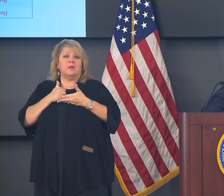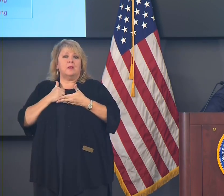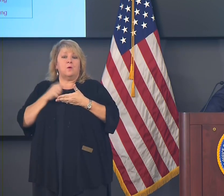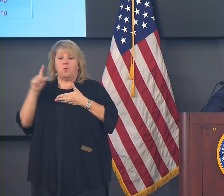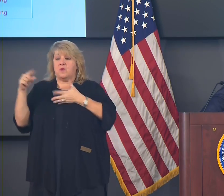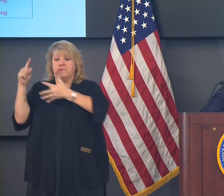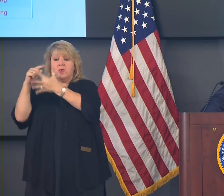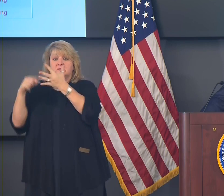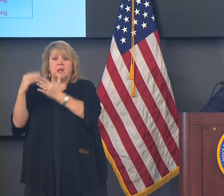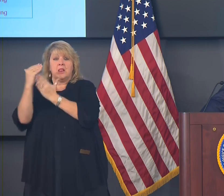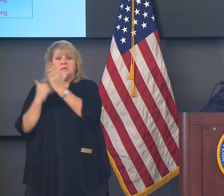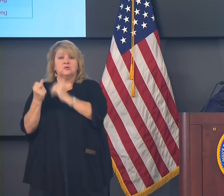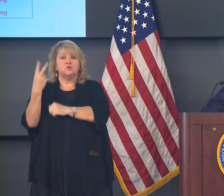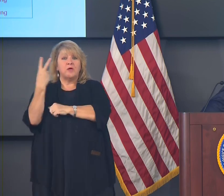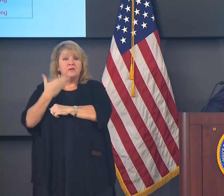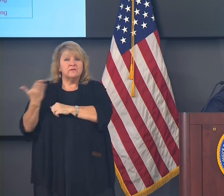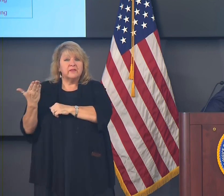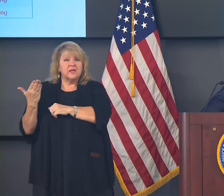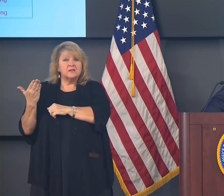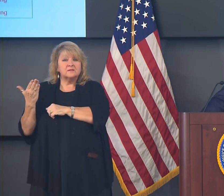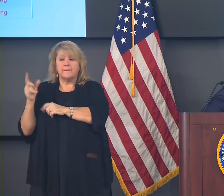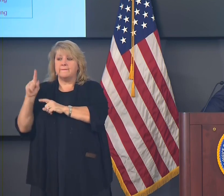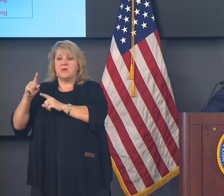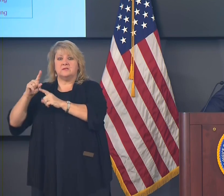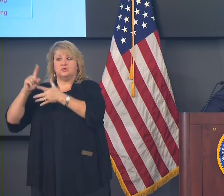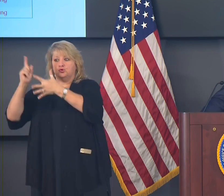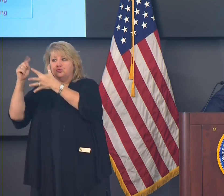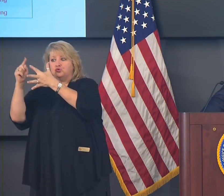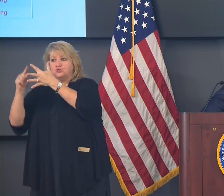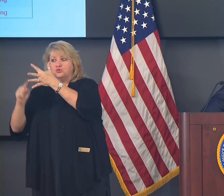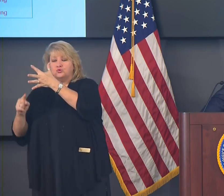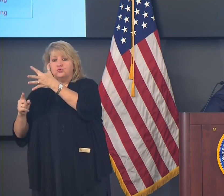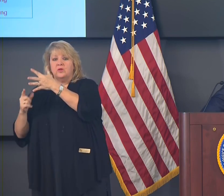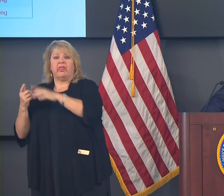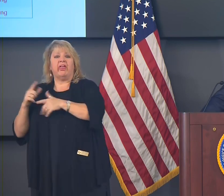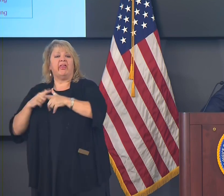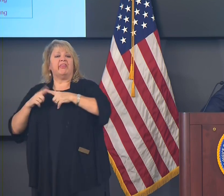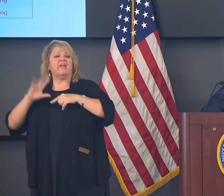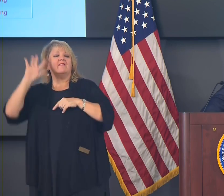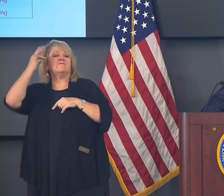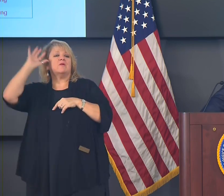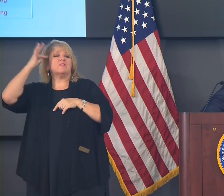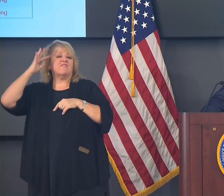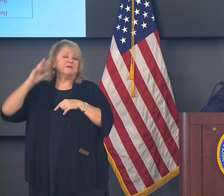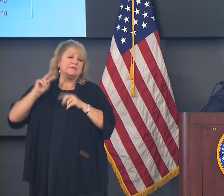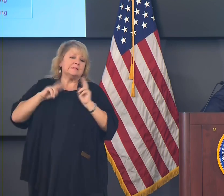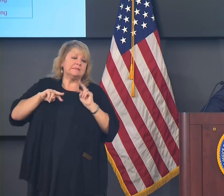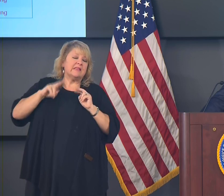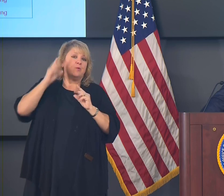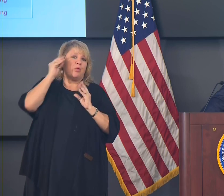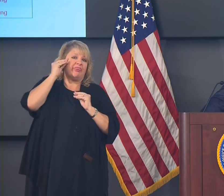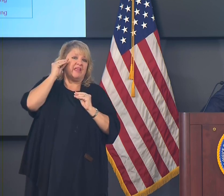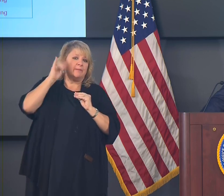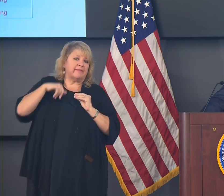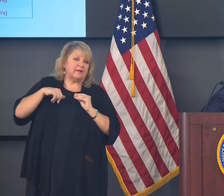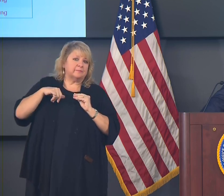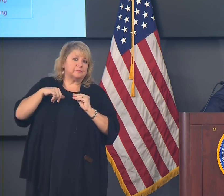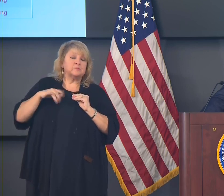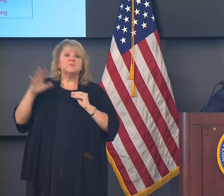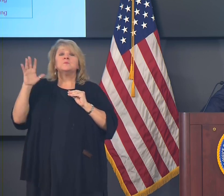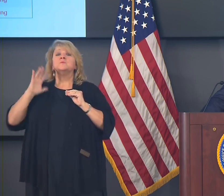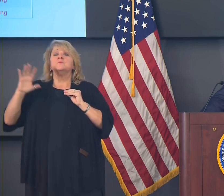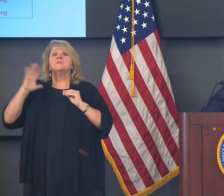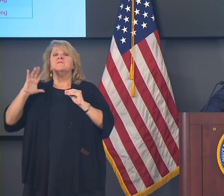that, which is a big difference between now and the summer surge or the spring surge, because we did have